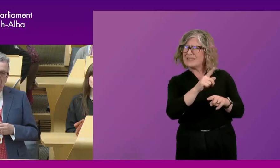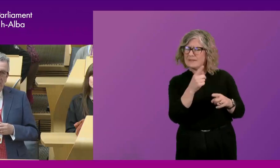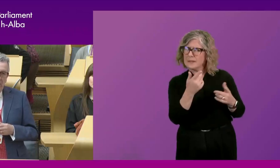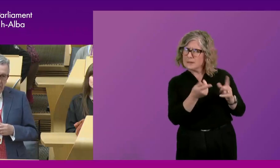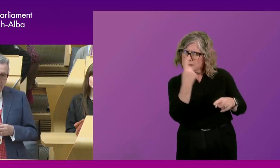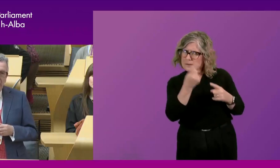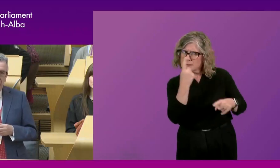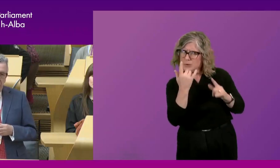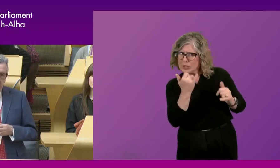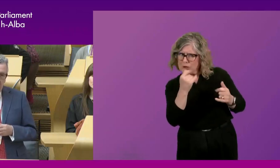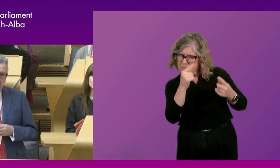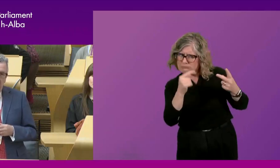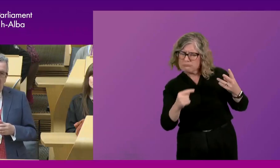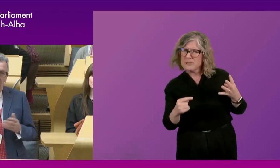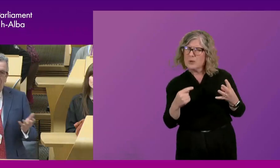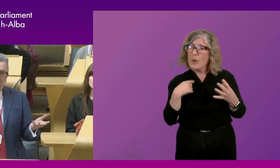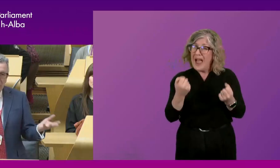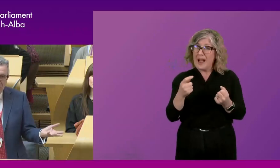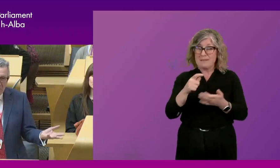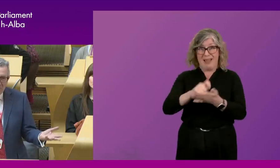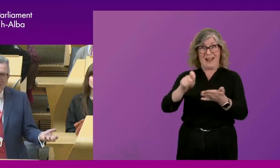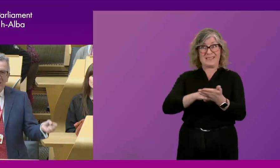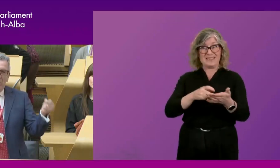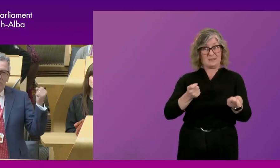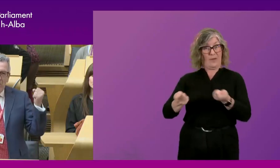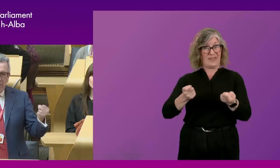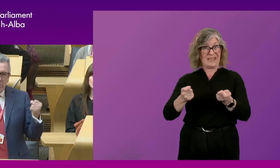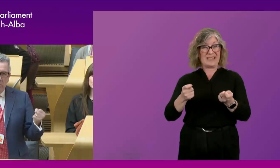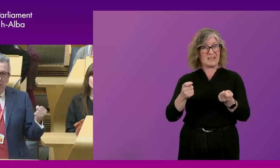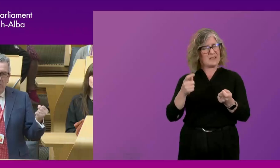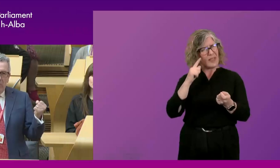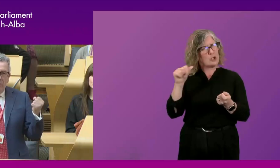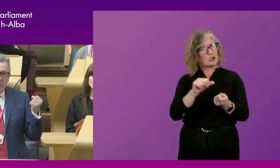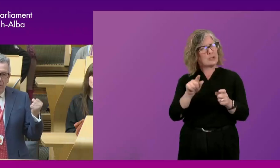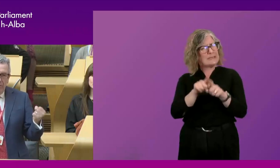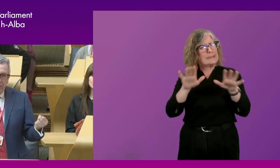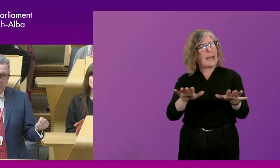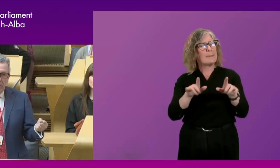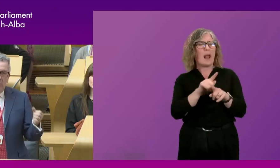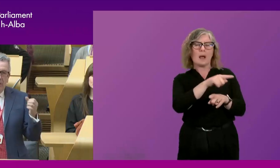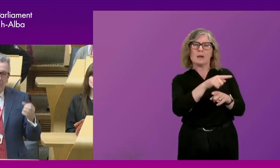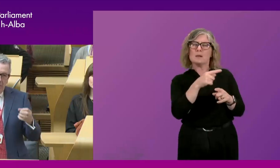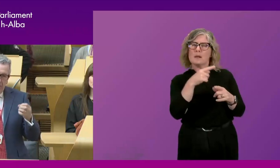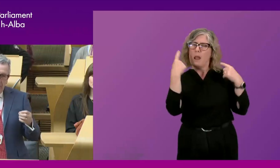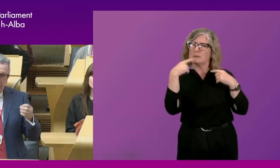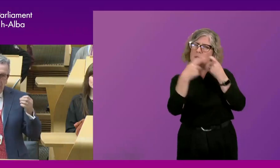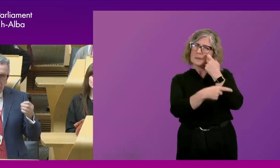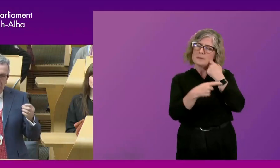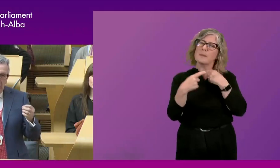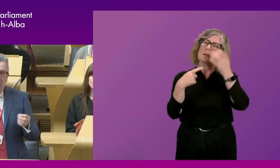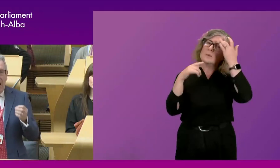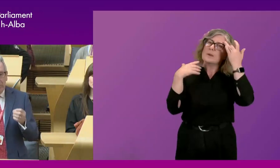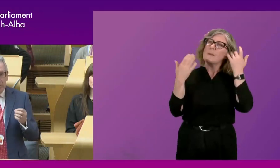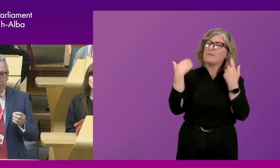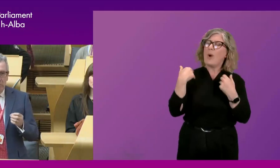that we had elected conveners, a la Westminster, so we have much more power for our conveners. We kept the executive in